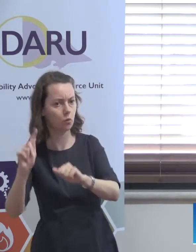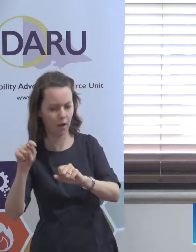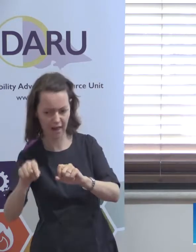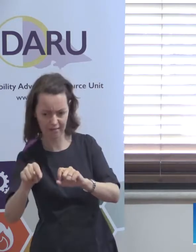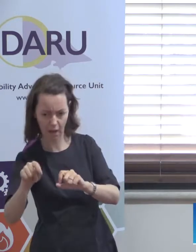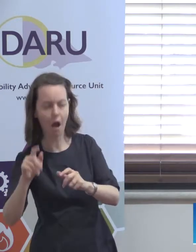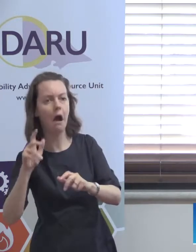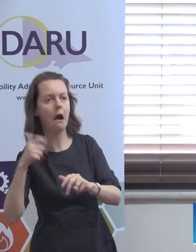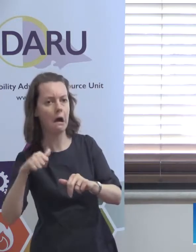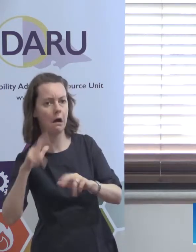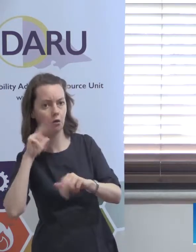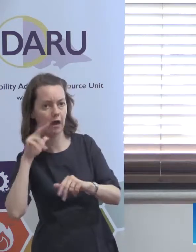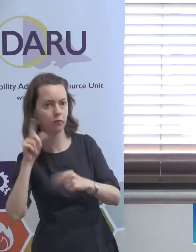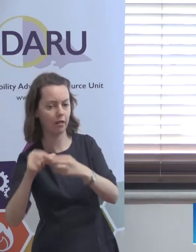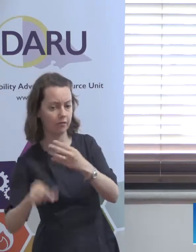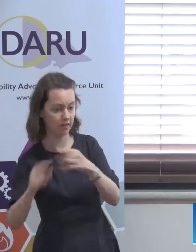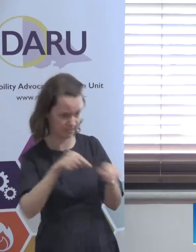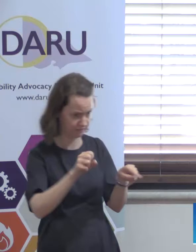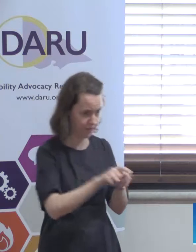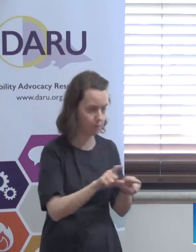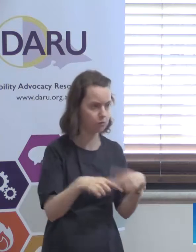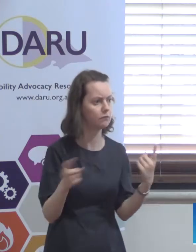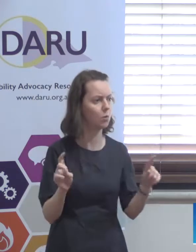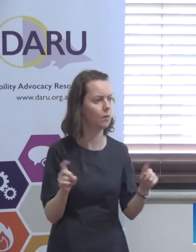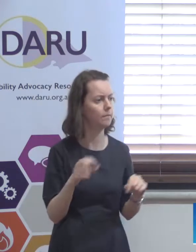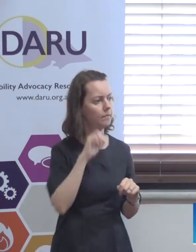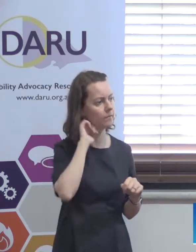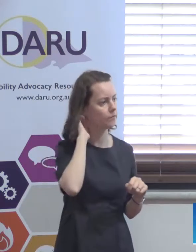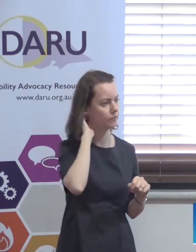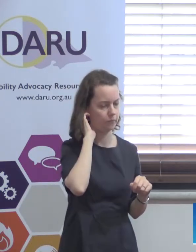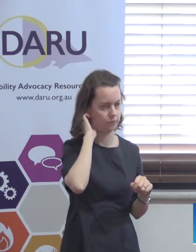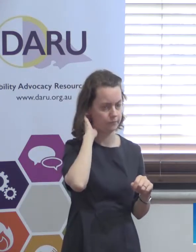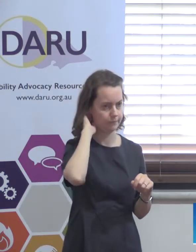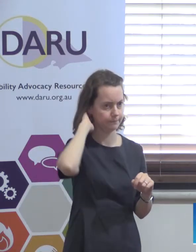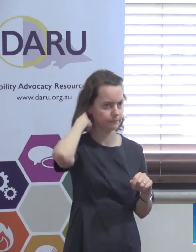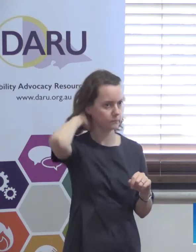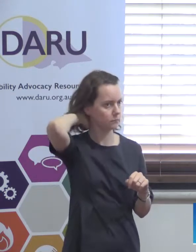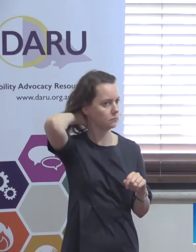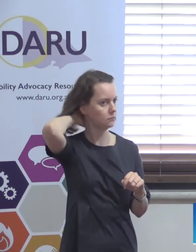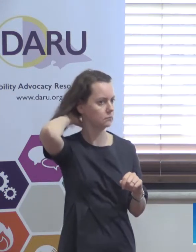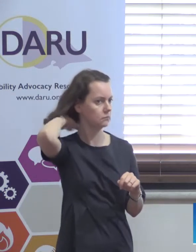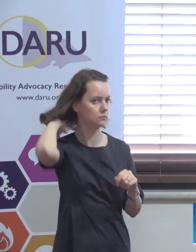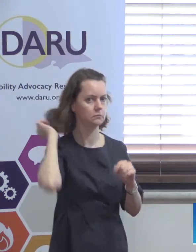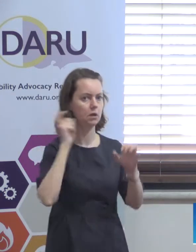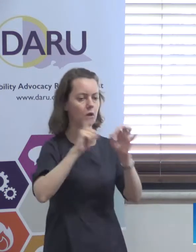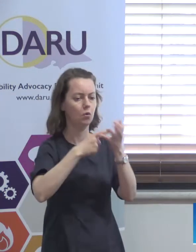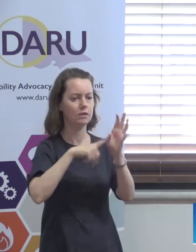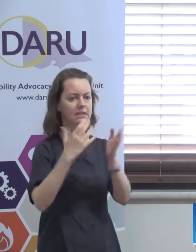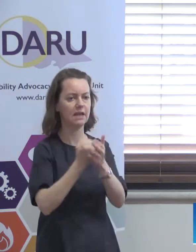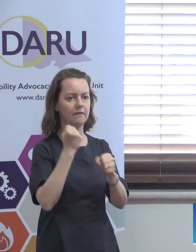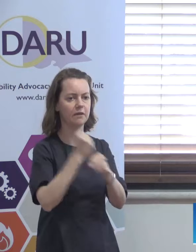taking particular complaints to. So this Quality and Safeguards Commission, it's to deal with complaints about service providers,